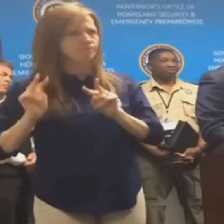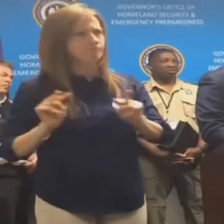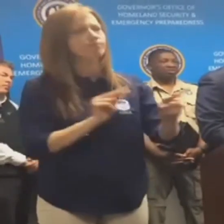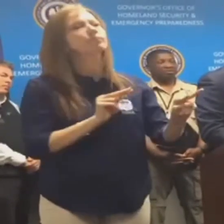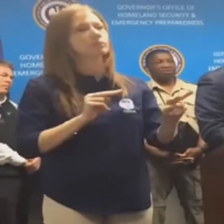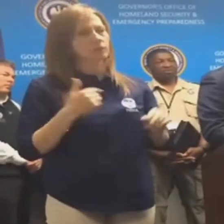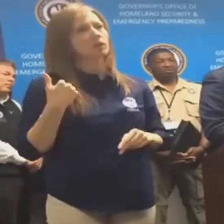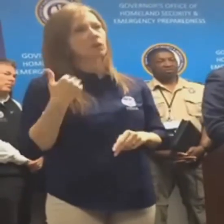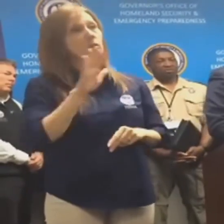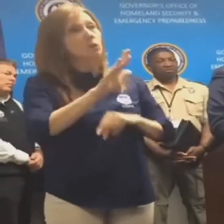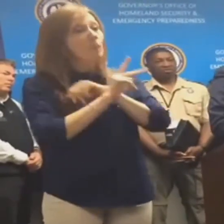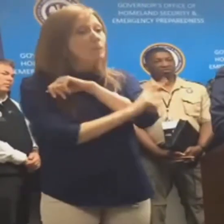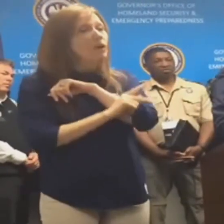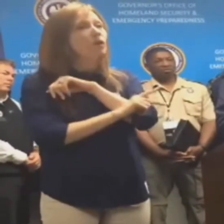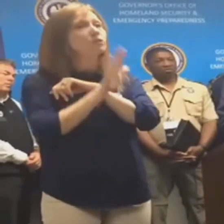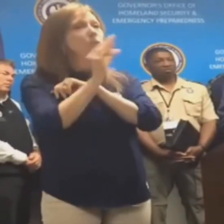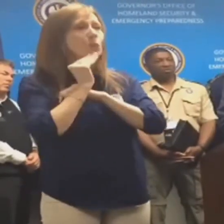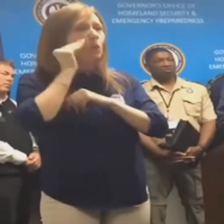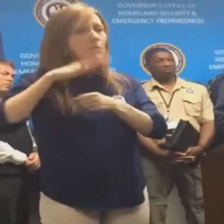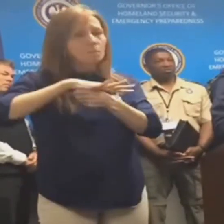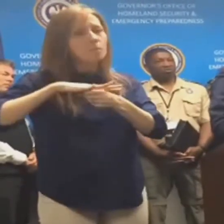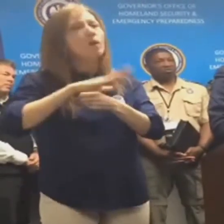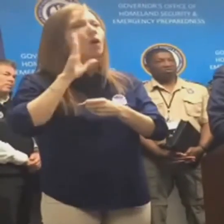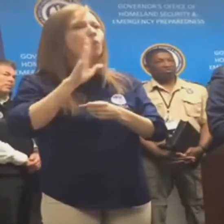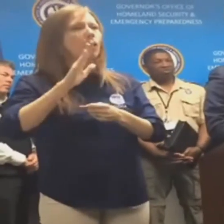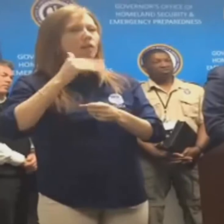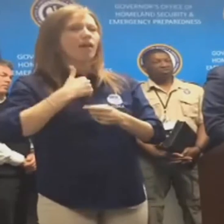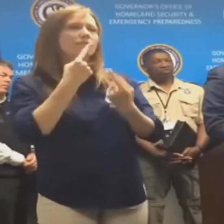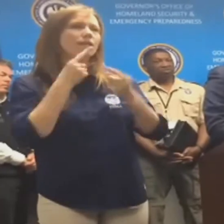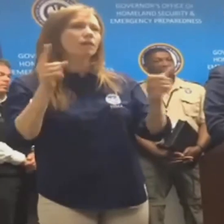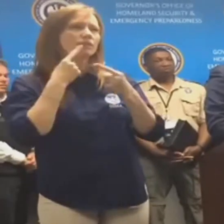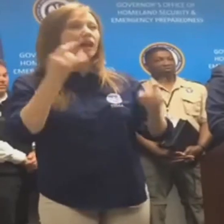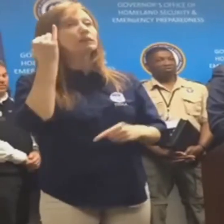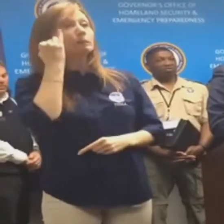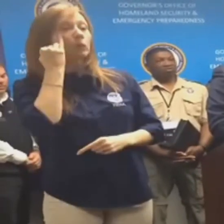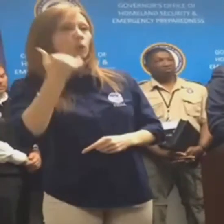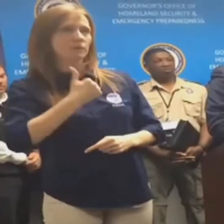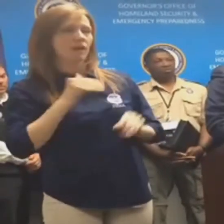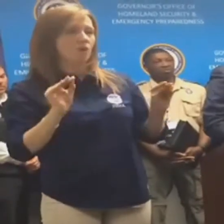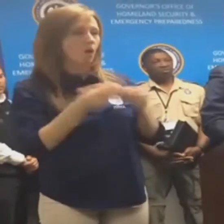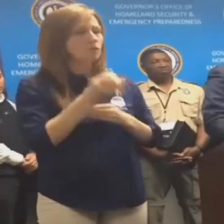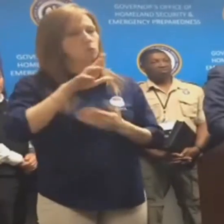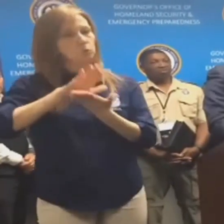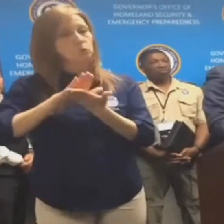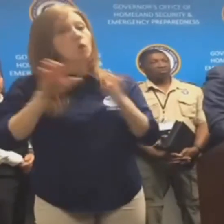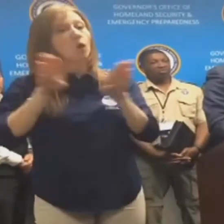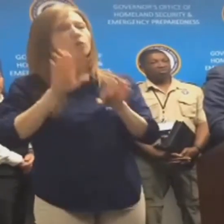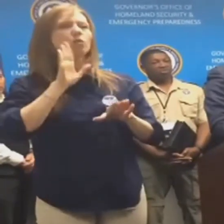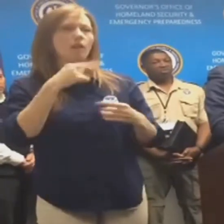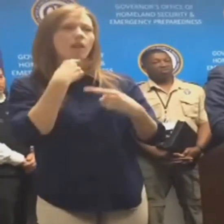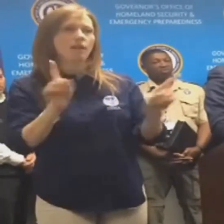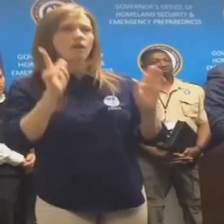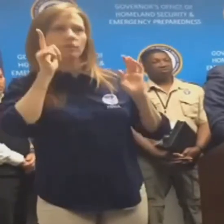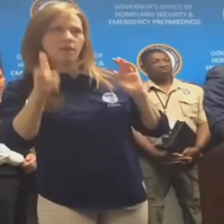provide the necessary assistance from this storm. Parishes will make an announcement regarding school and office closures if there